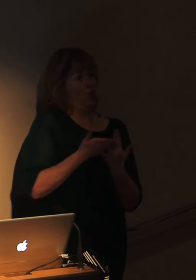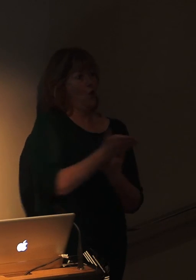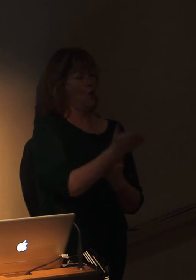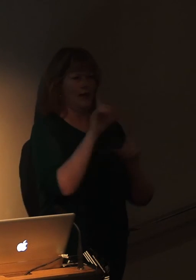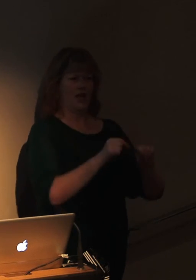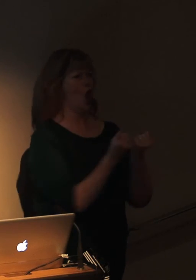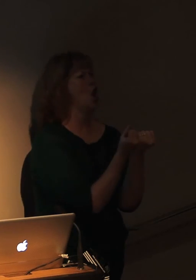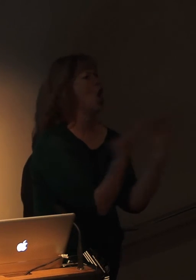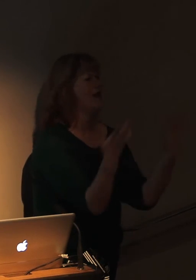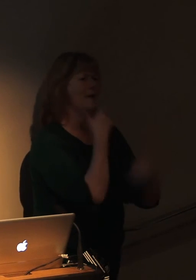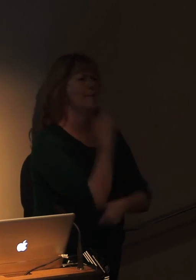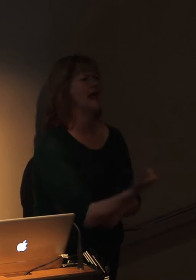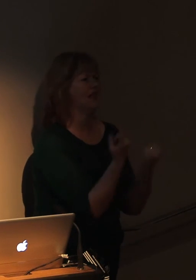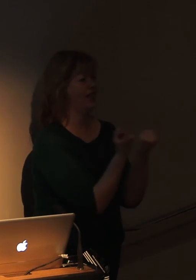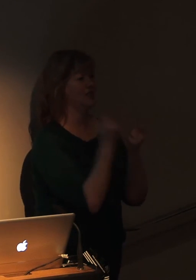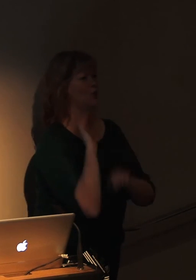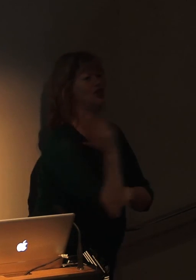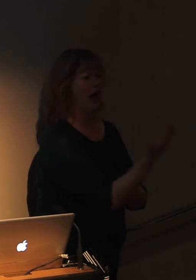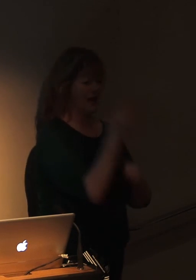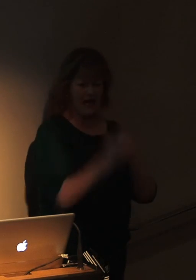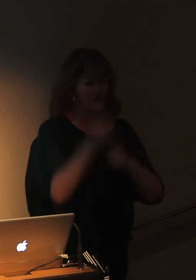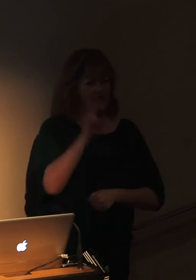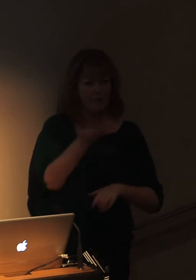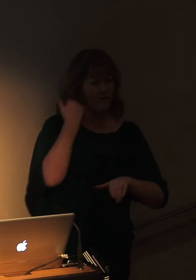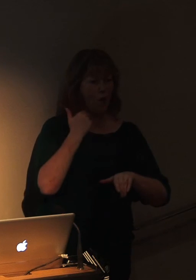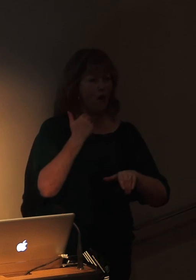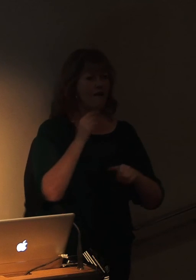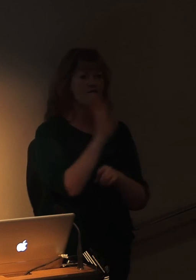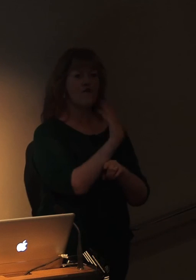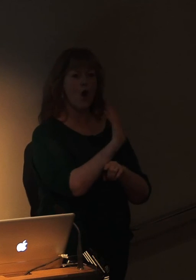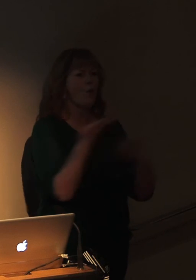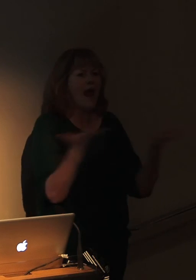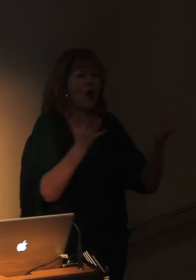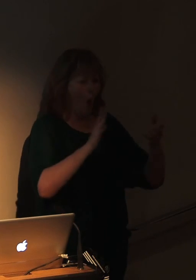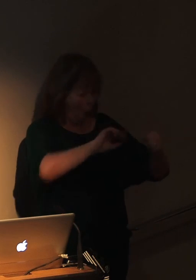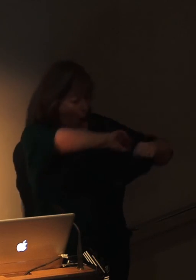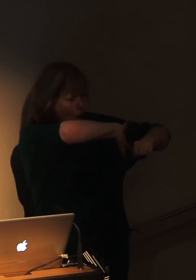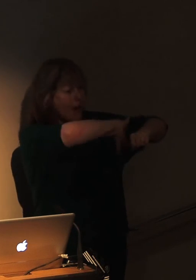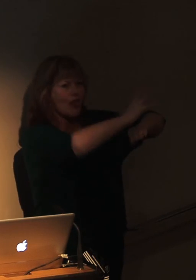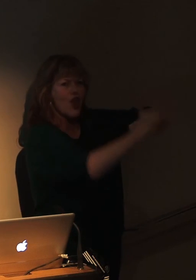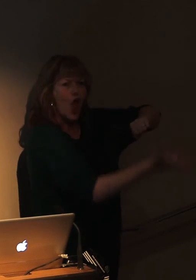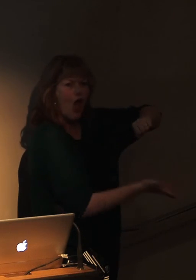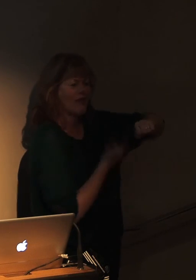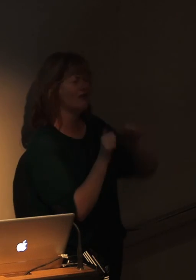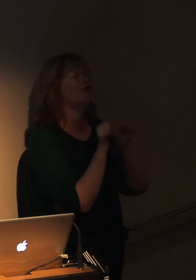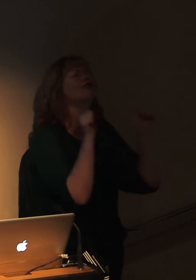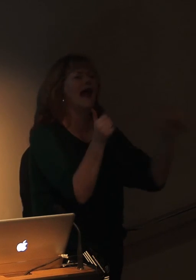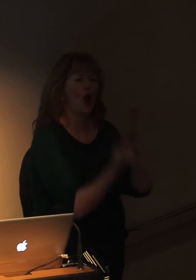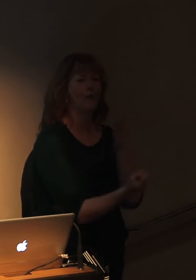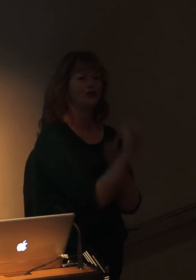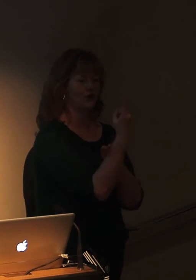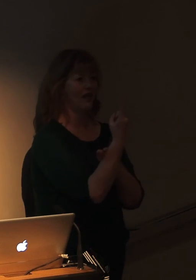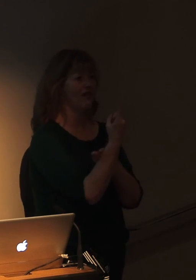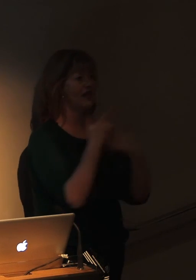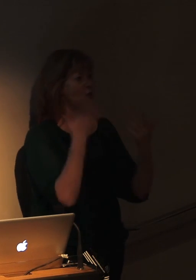things with sharks that people had never seen before. We filmed all over the world. It was a great opportunity. And that was really sort of when I sort of hit my straps as a